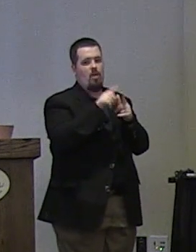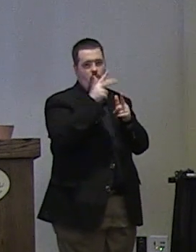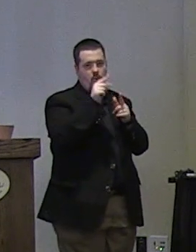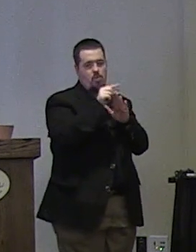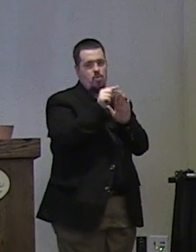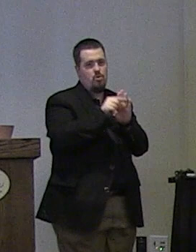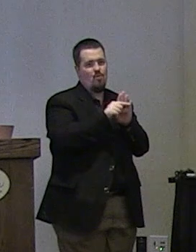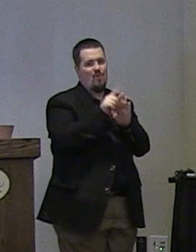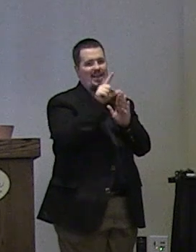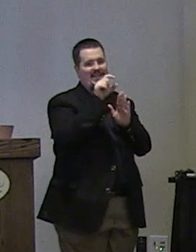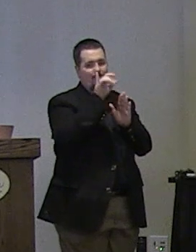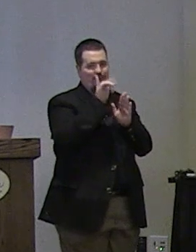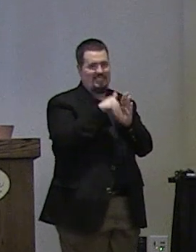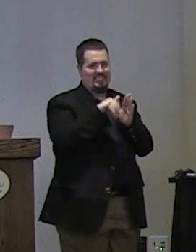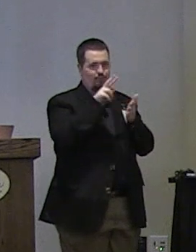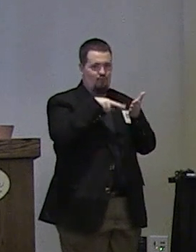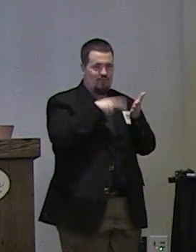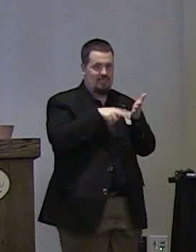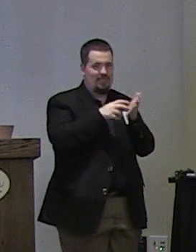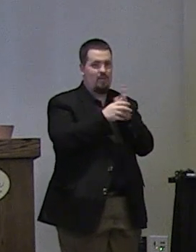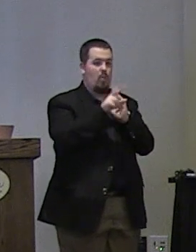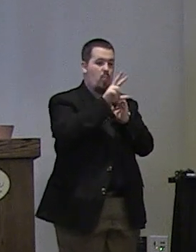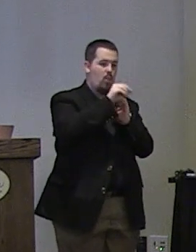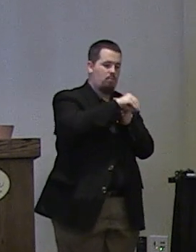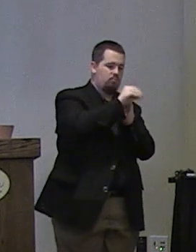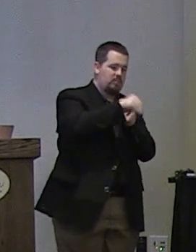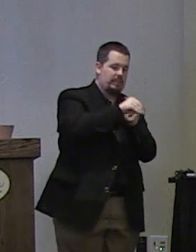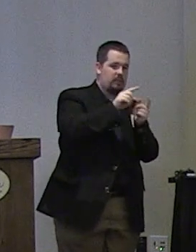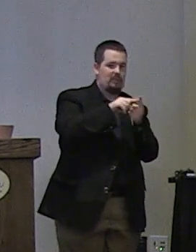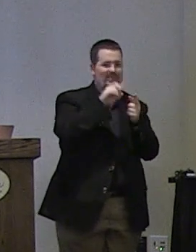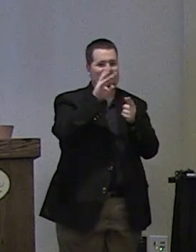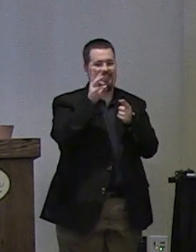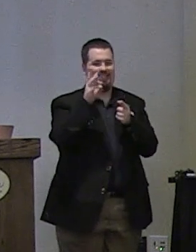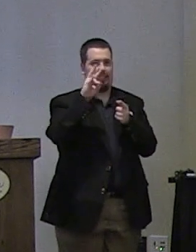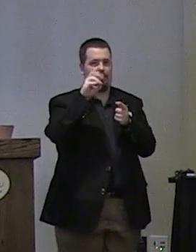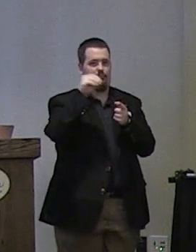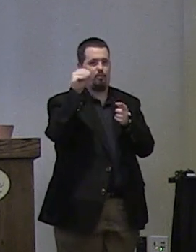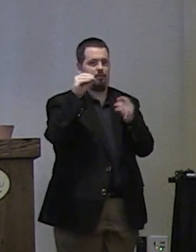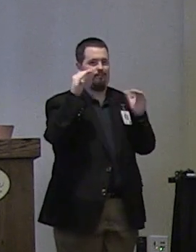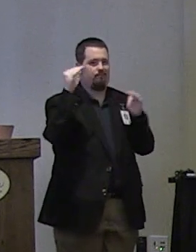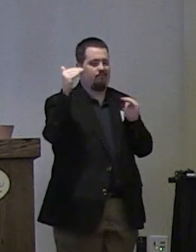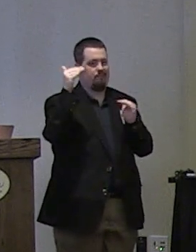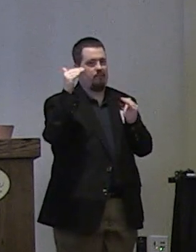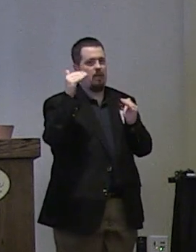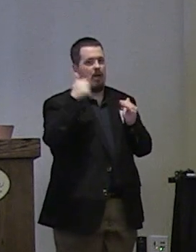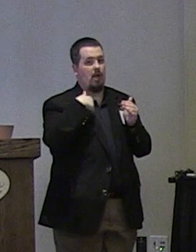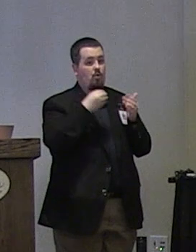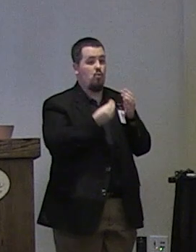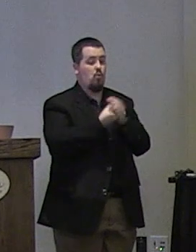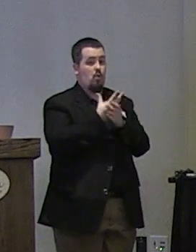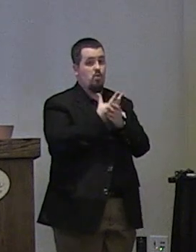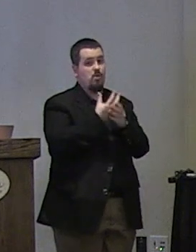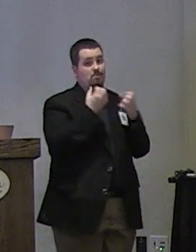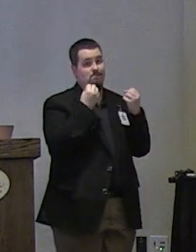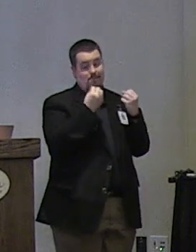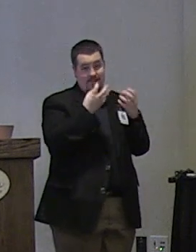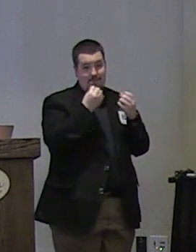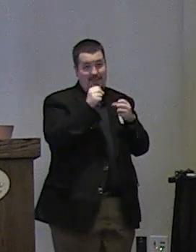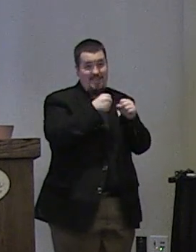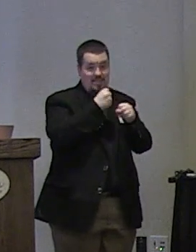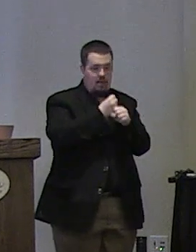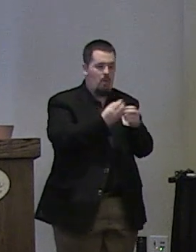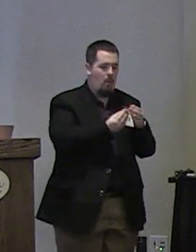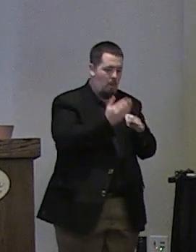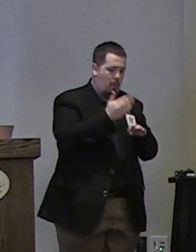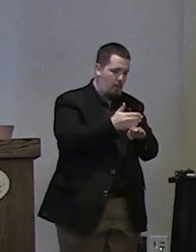literacy is anywhere from the 30th percentile to the 67th percentile so i could grow multiple years